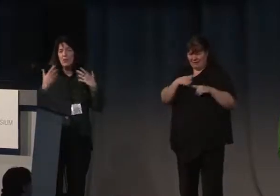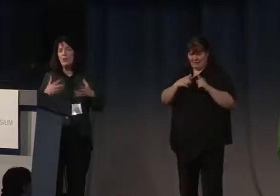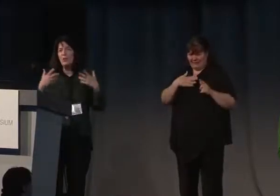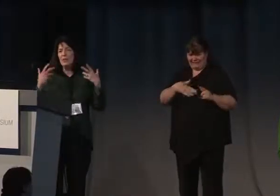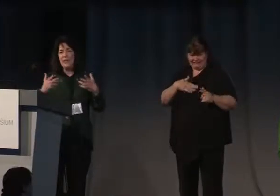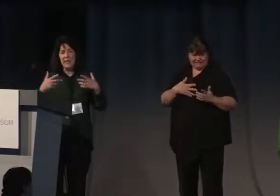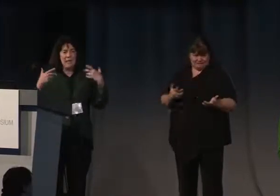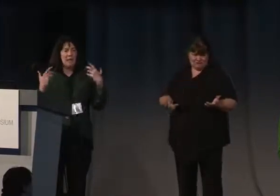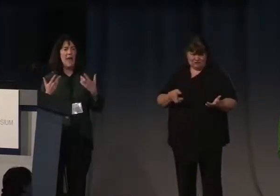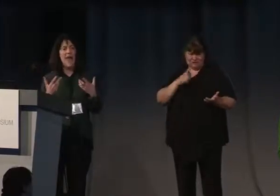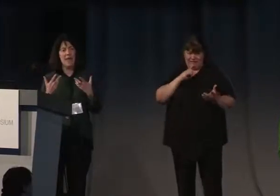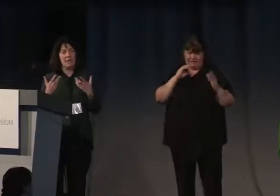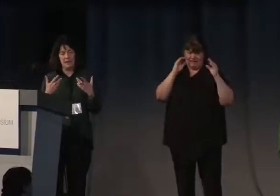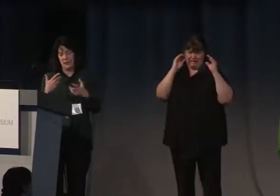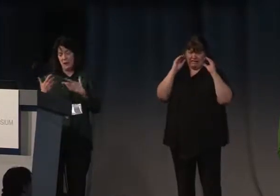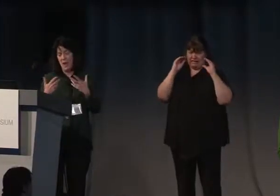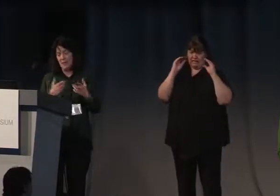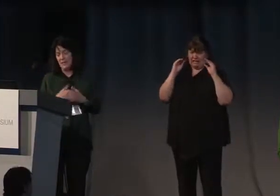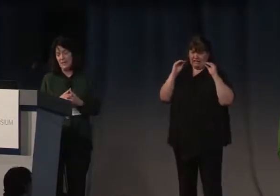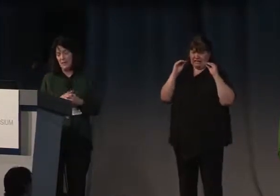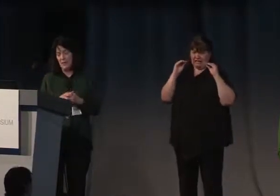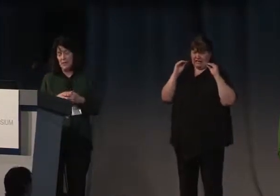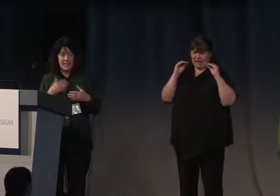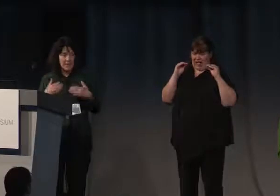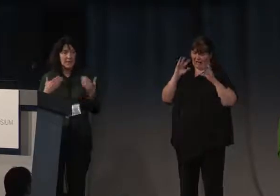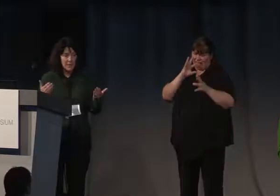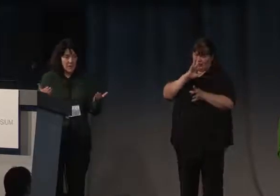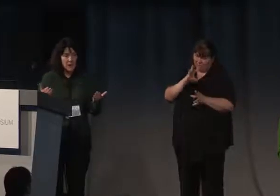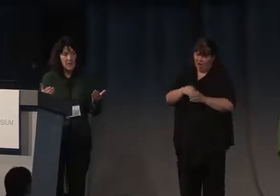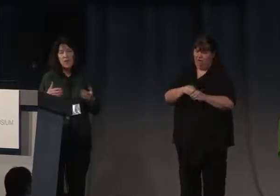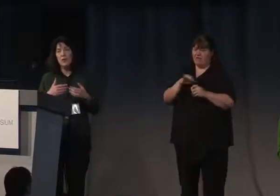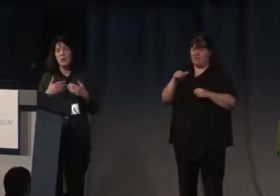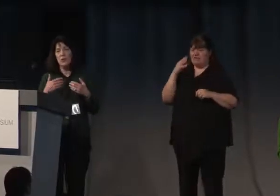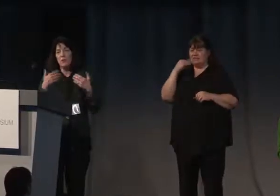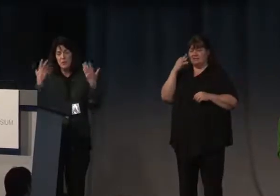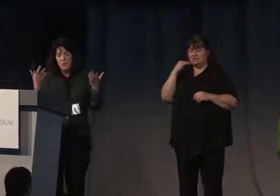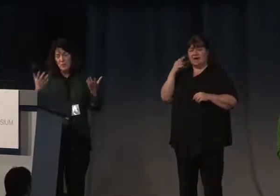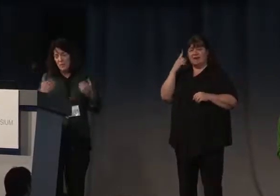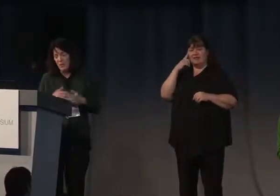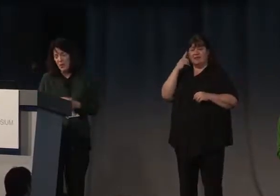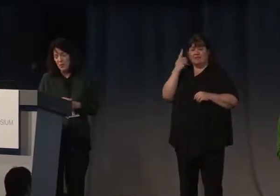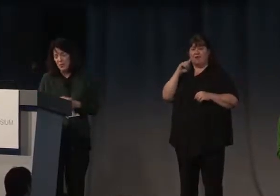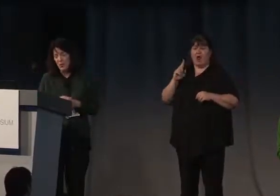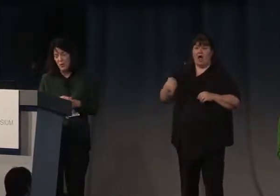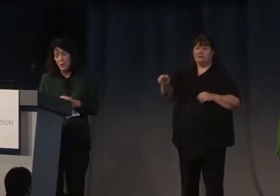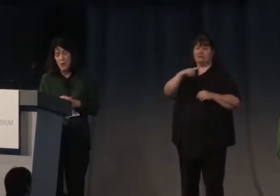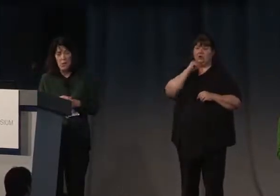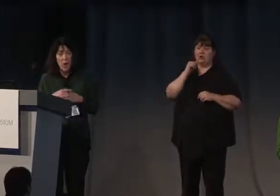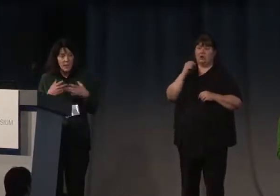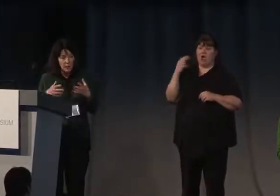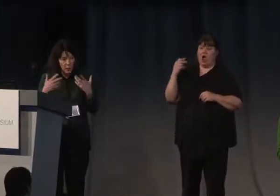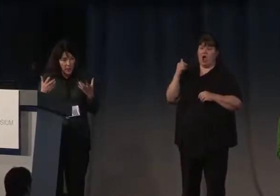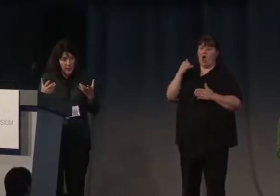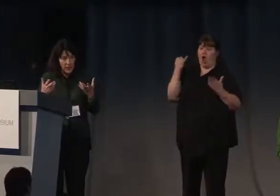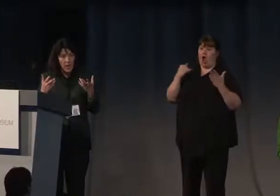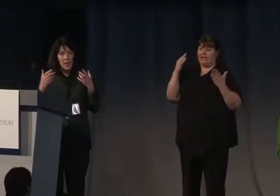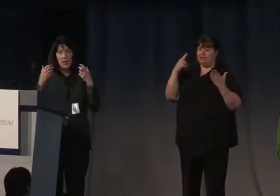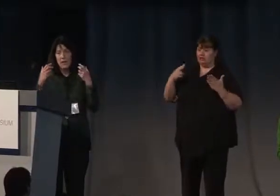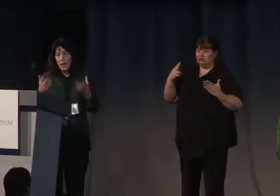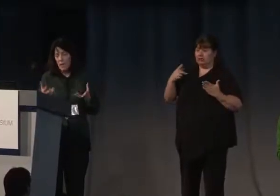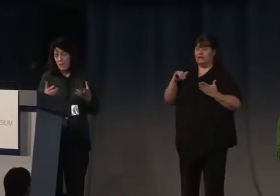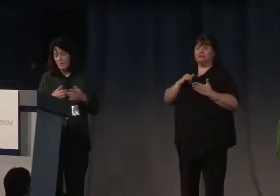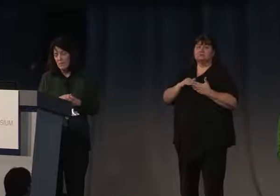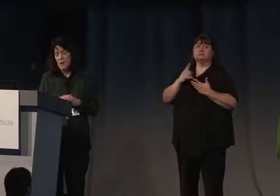There's absolutely nothing passive about this experience, and I think that's really, you know, for those of us in the art historical realm, one of the great